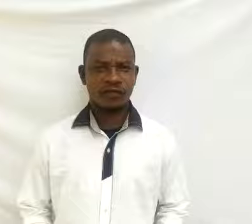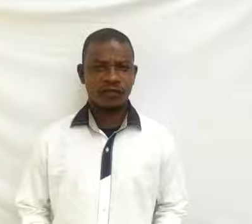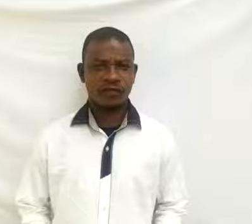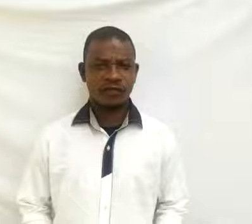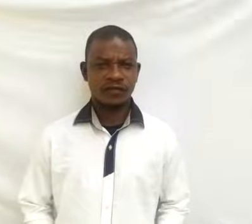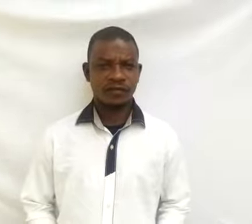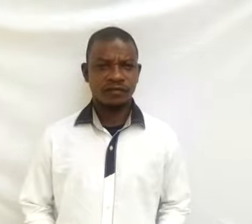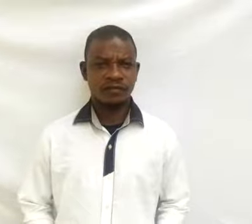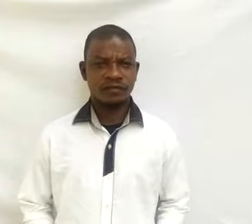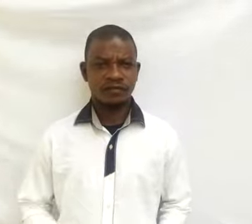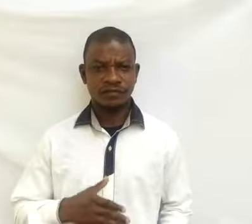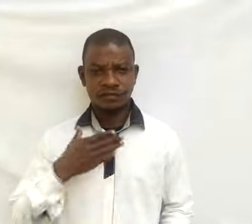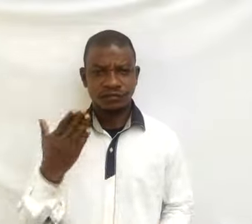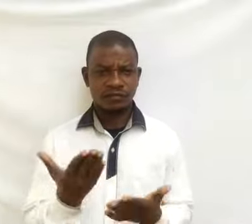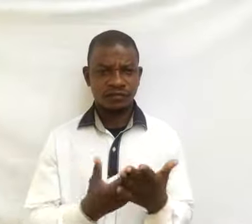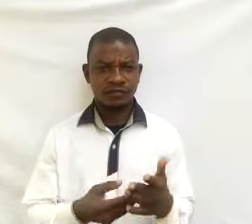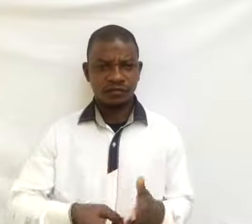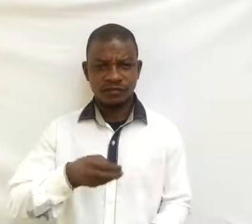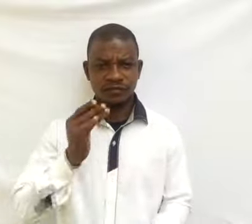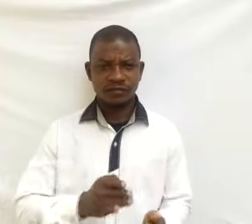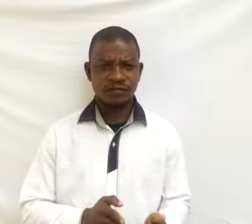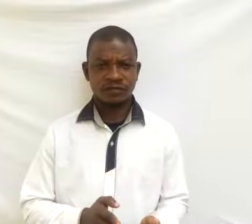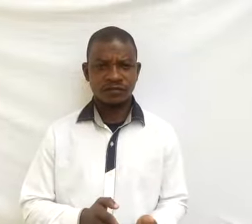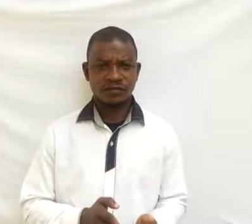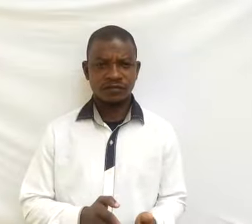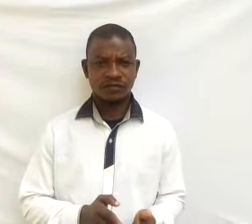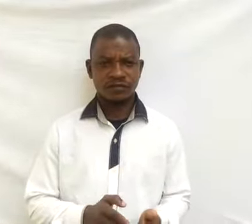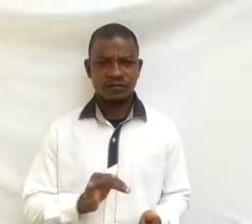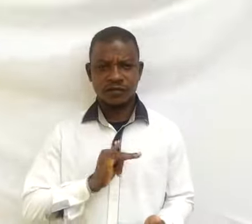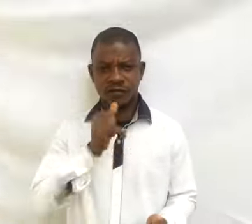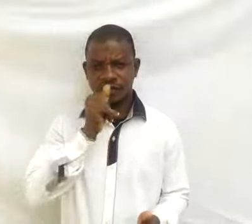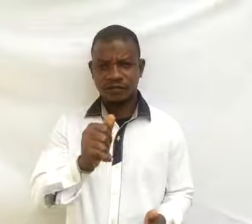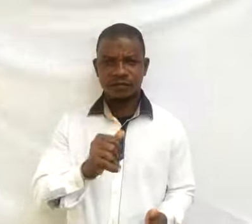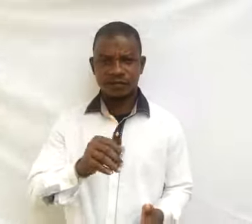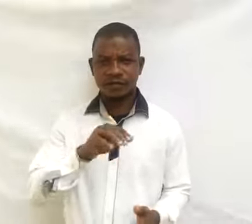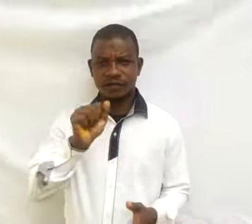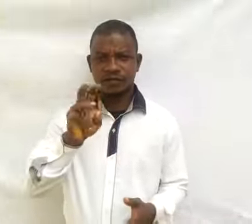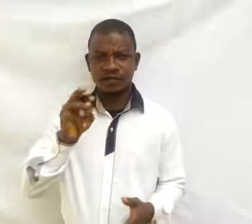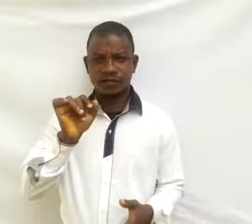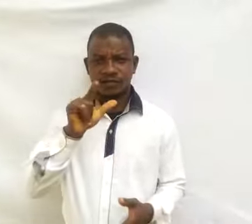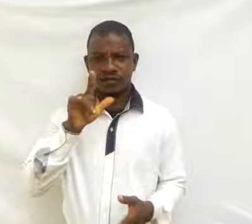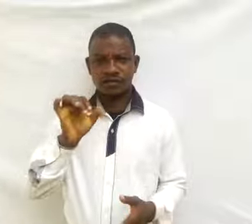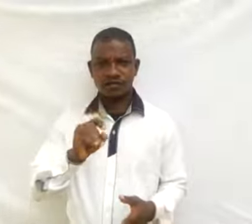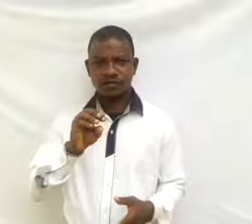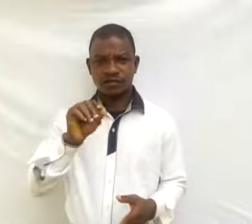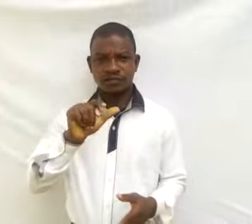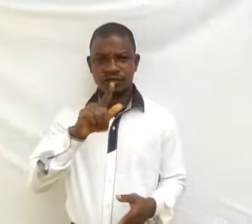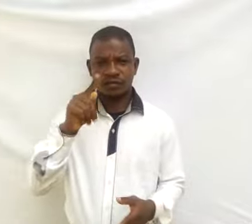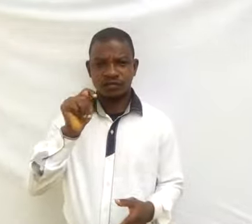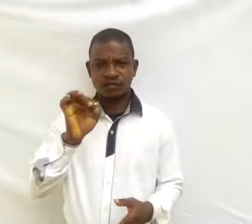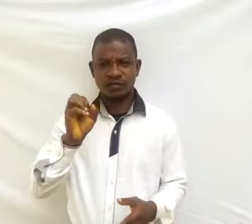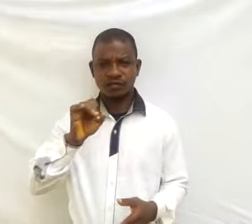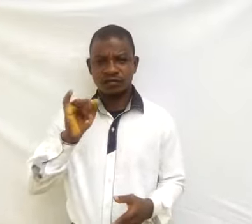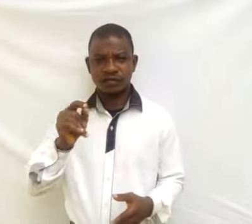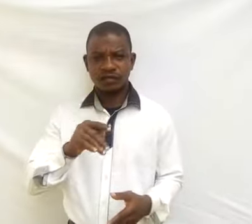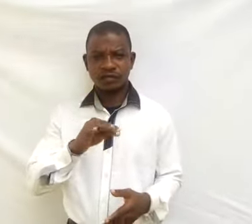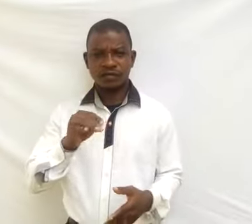Good day students. Hi, I am Awoleye, Uluwatuim, a biology